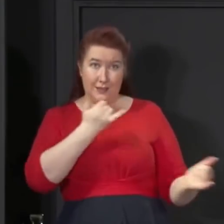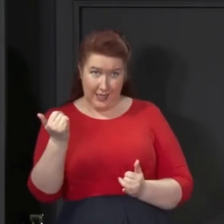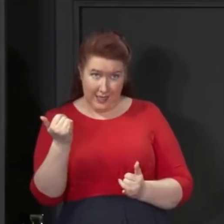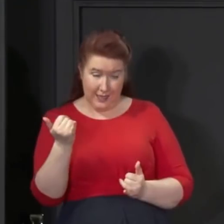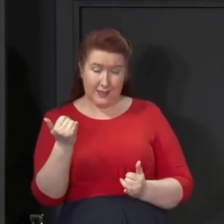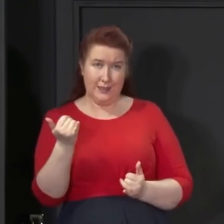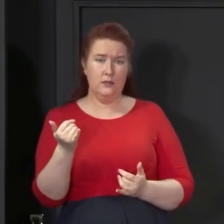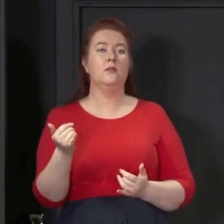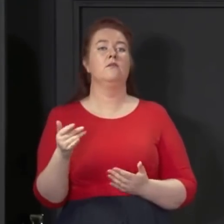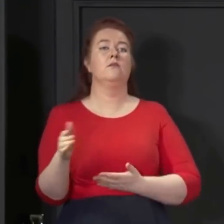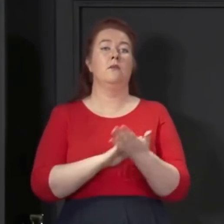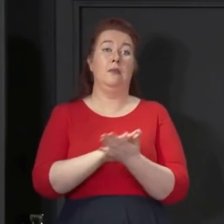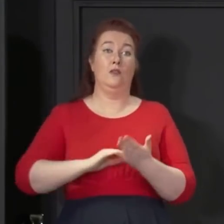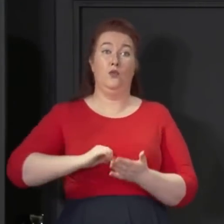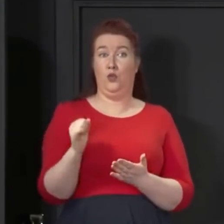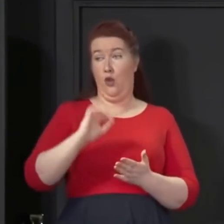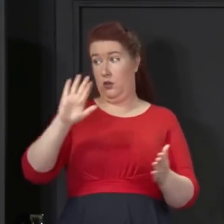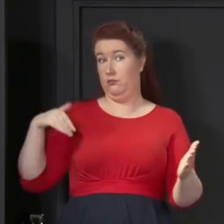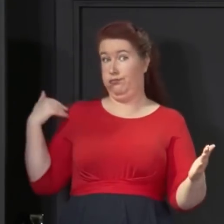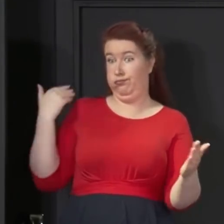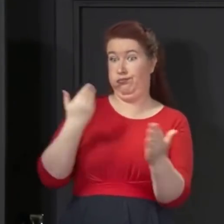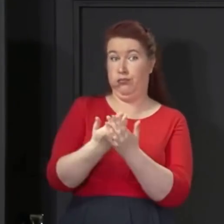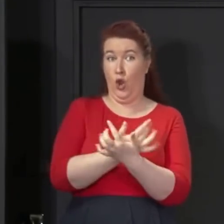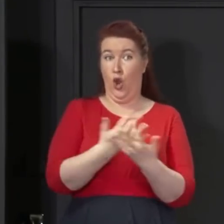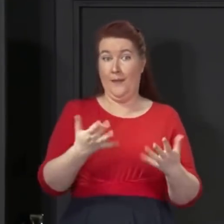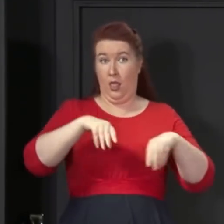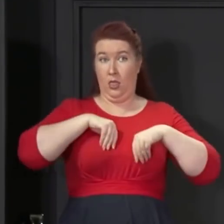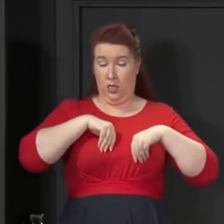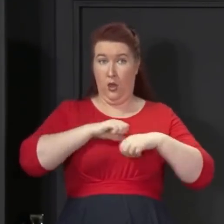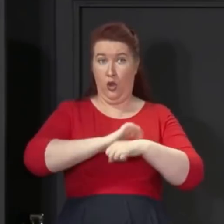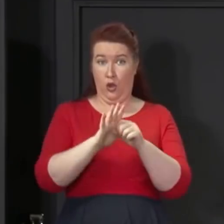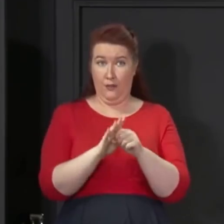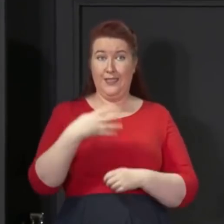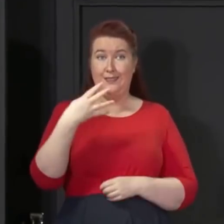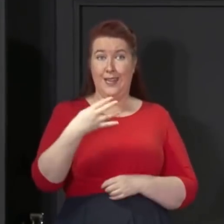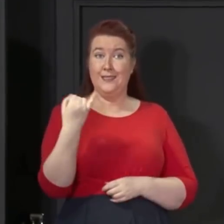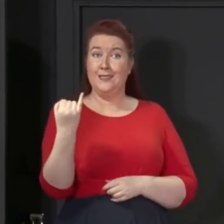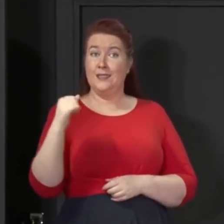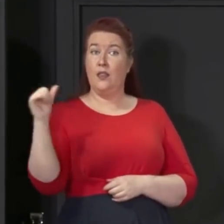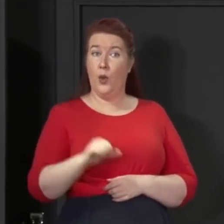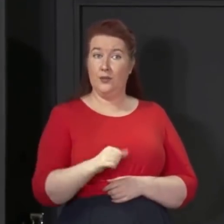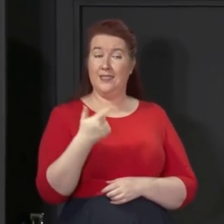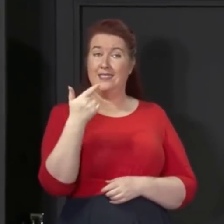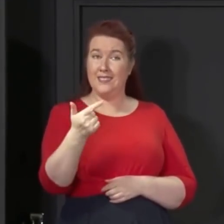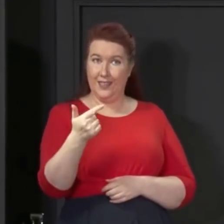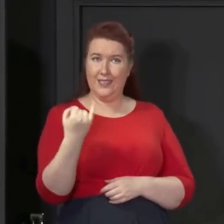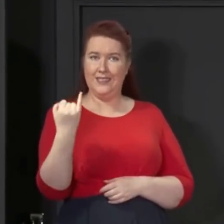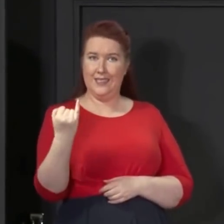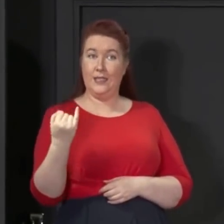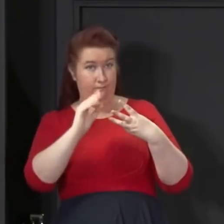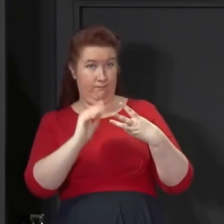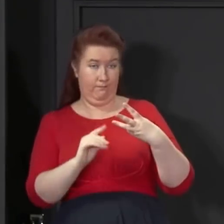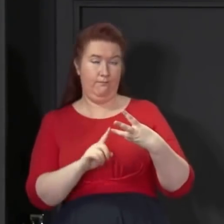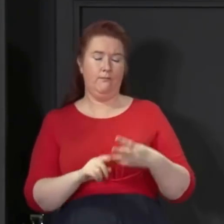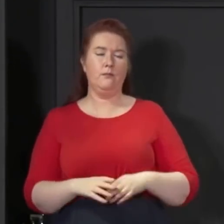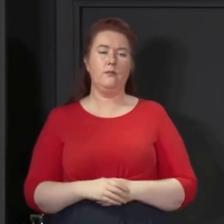The total number of confirmed cases to date in Scotland is now 96,762.